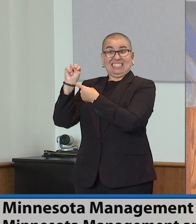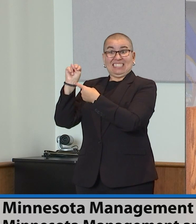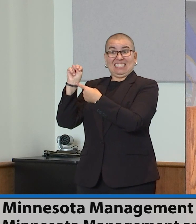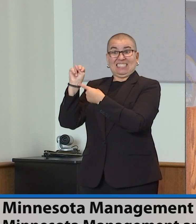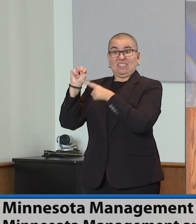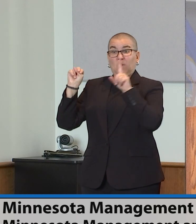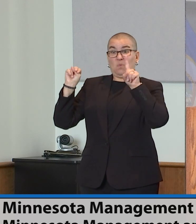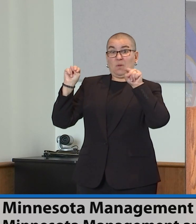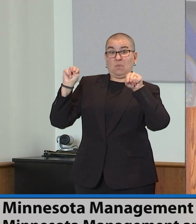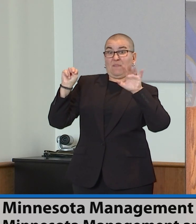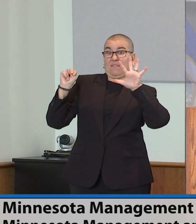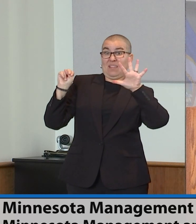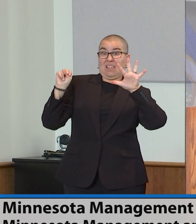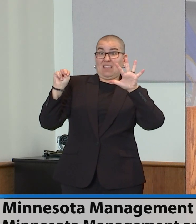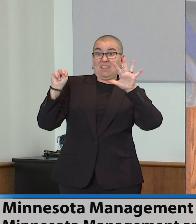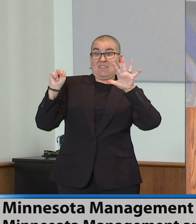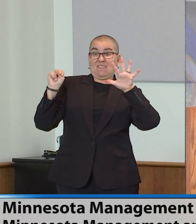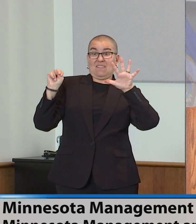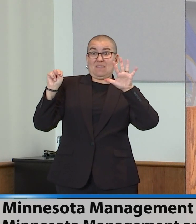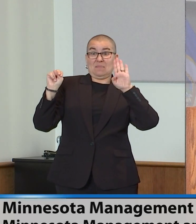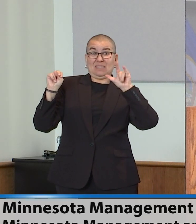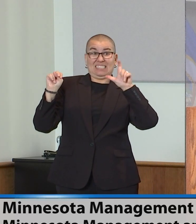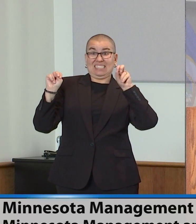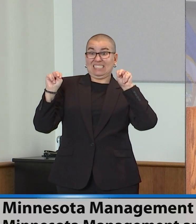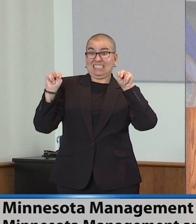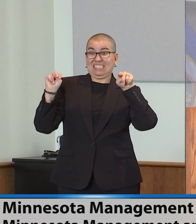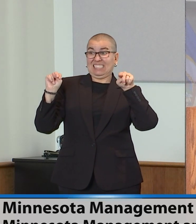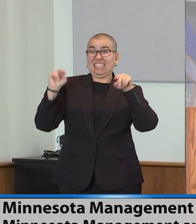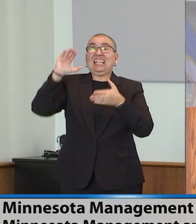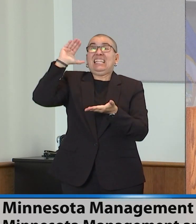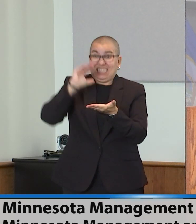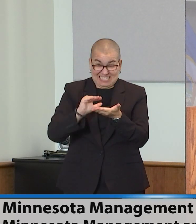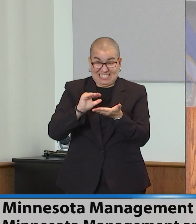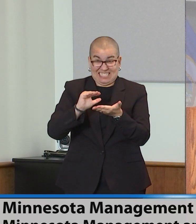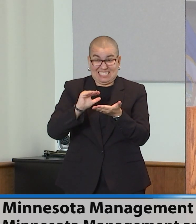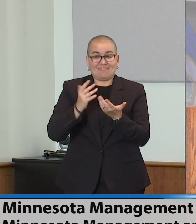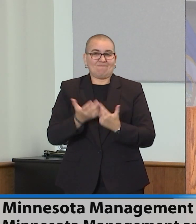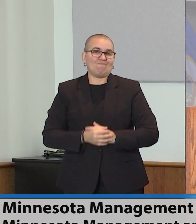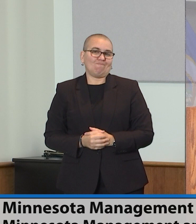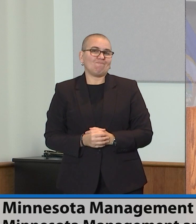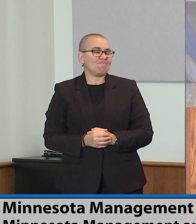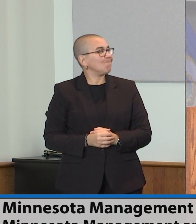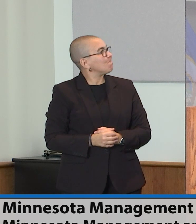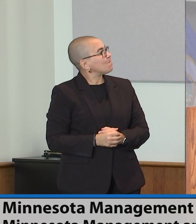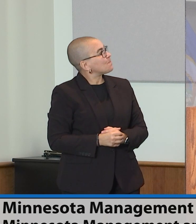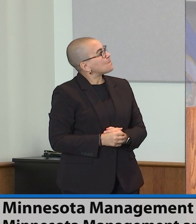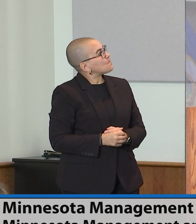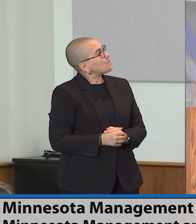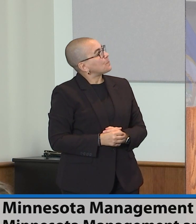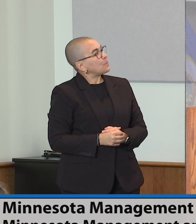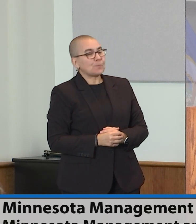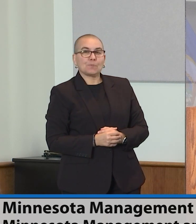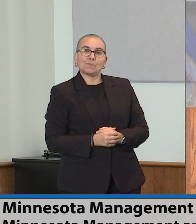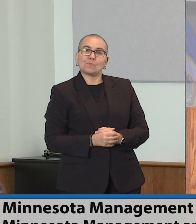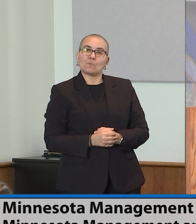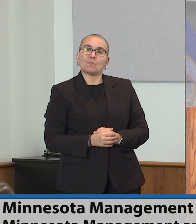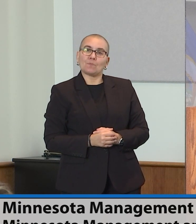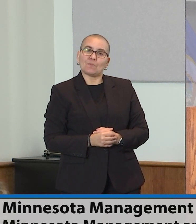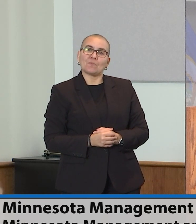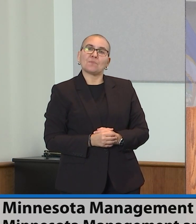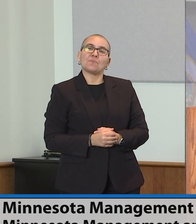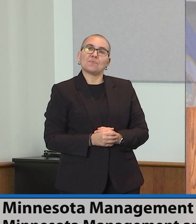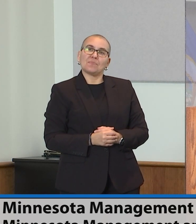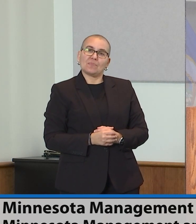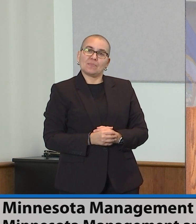than end of session estimates. So when you move to the next biennium, our budget years, the total spending is forecast to